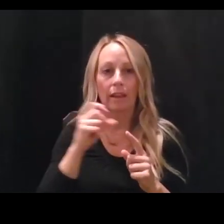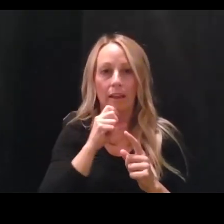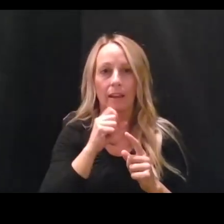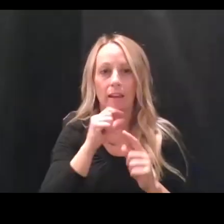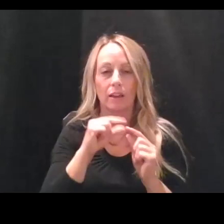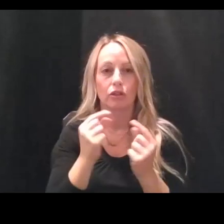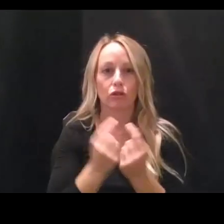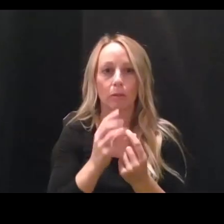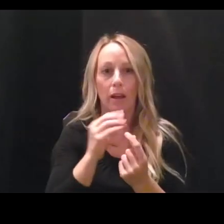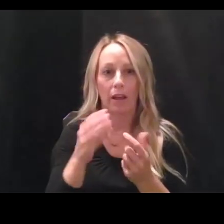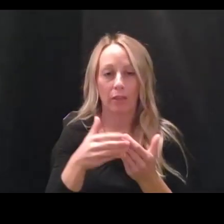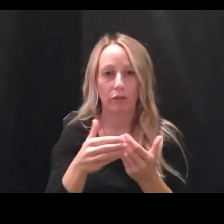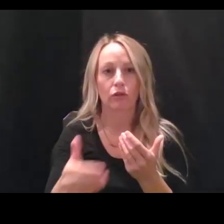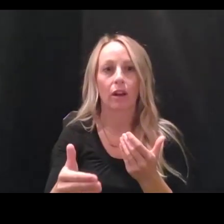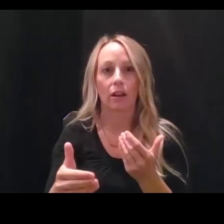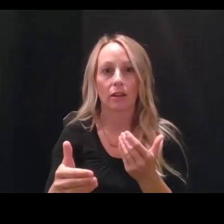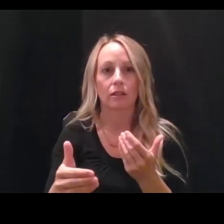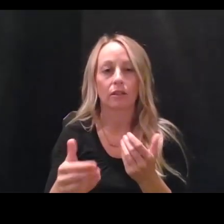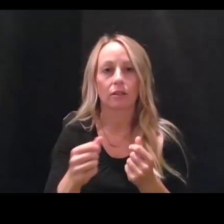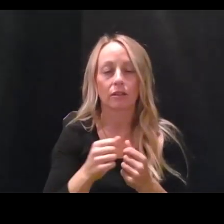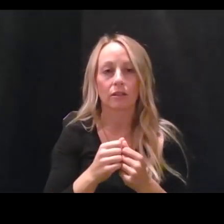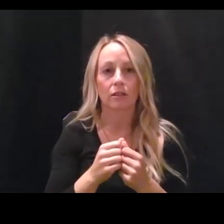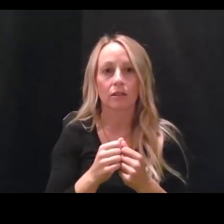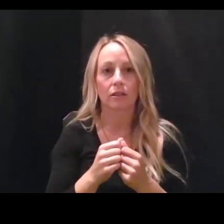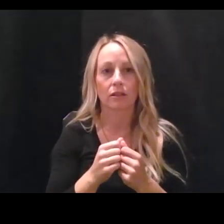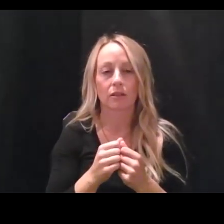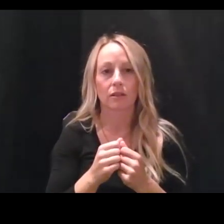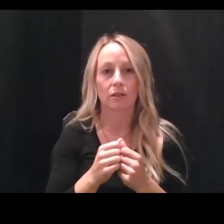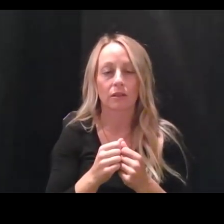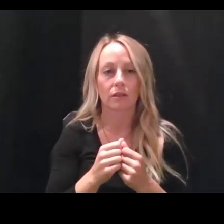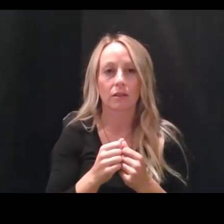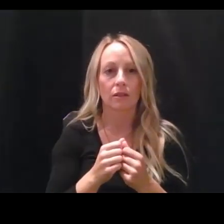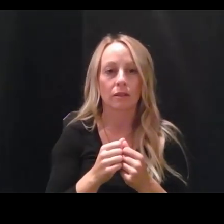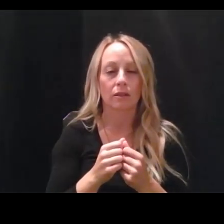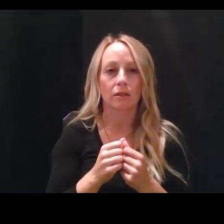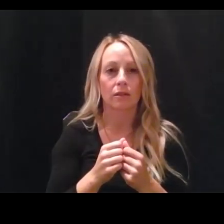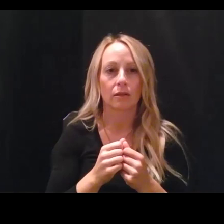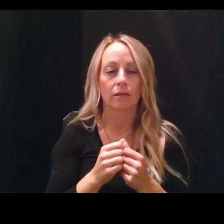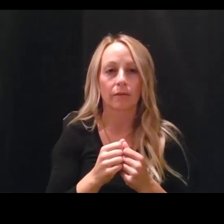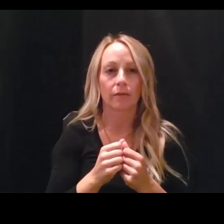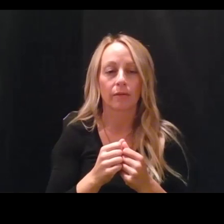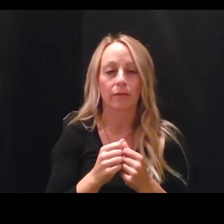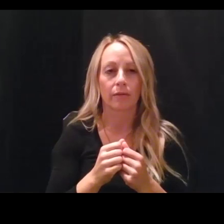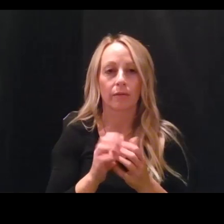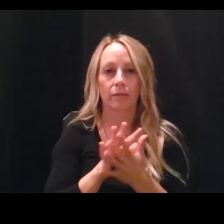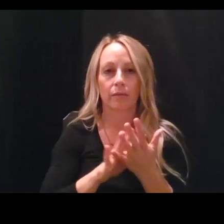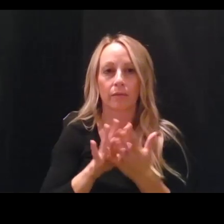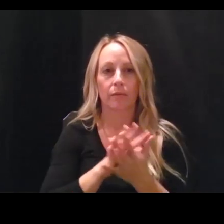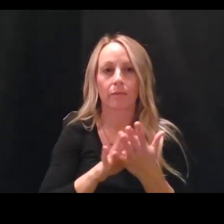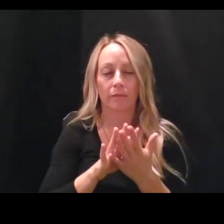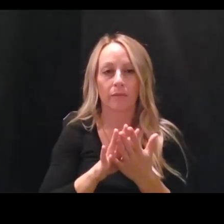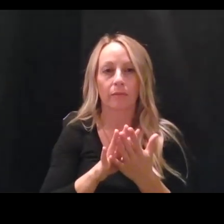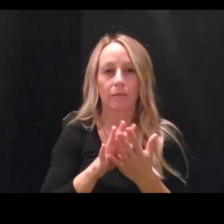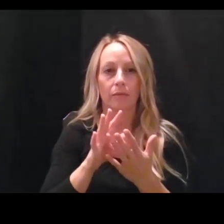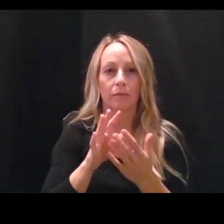rest very widely, the risk, the rest of very widely distributed above that